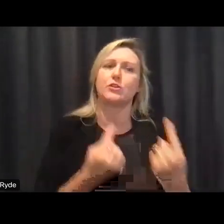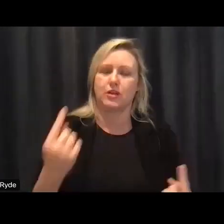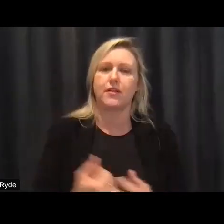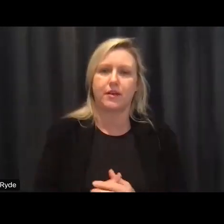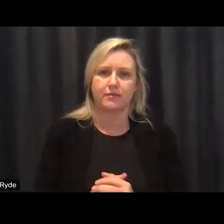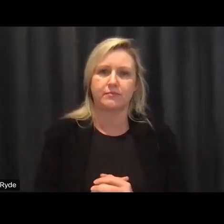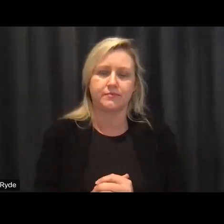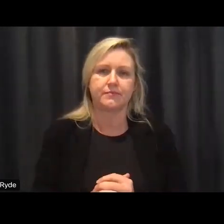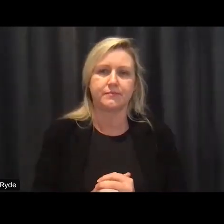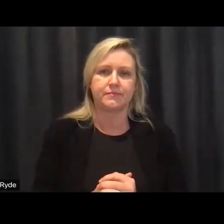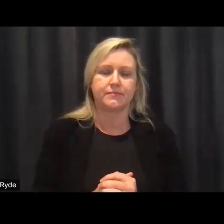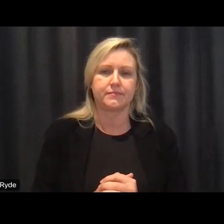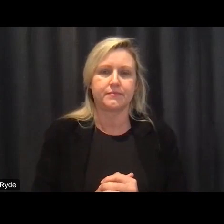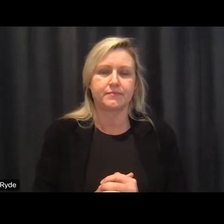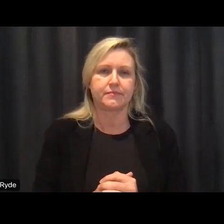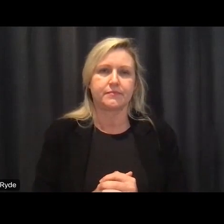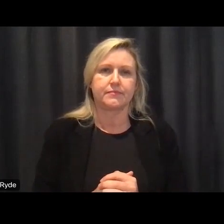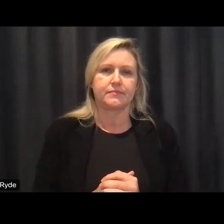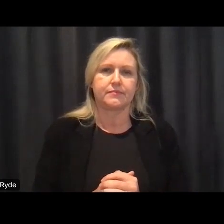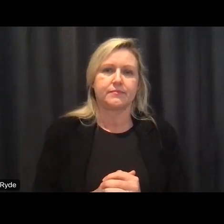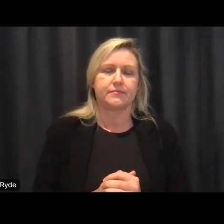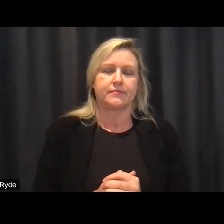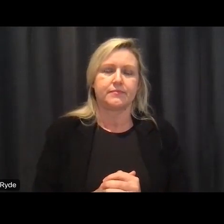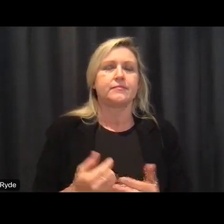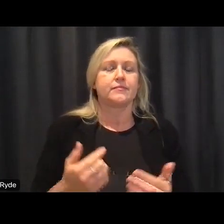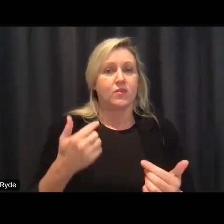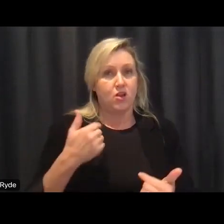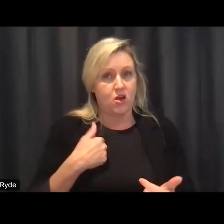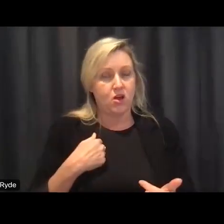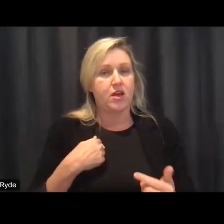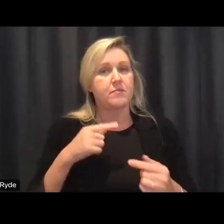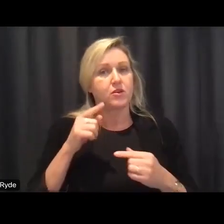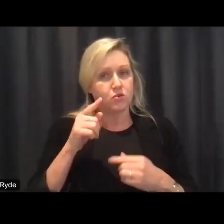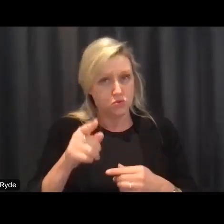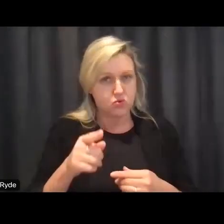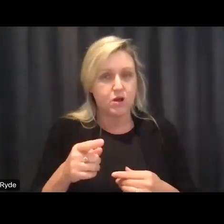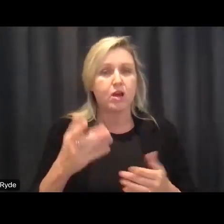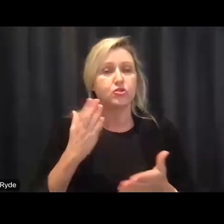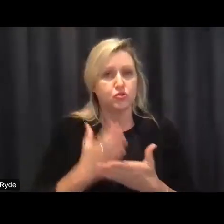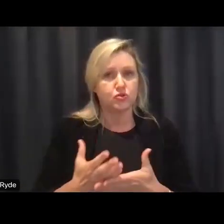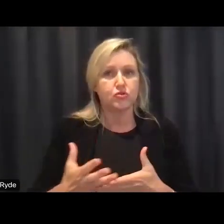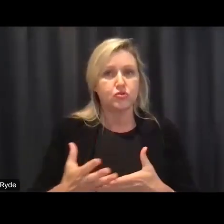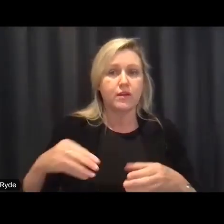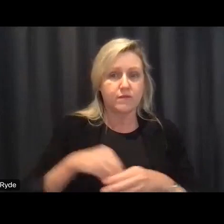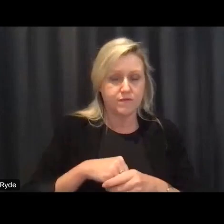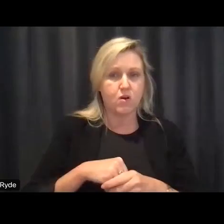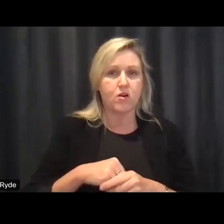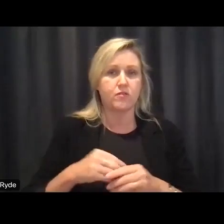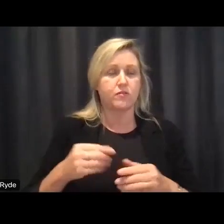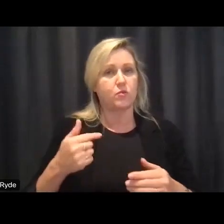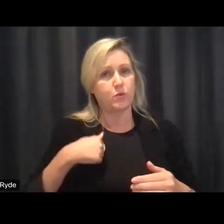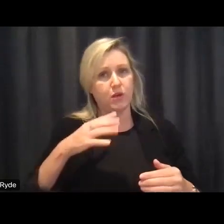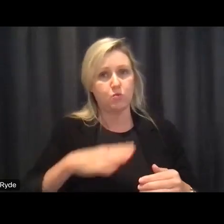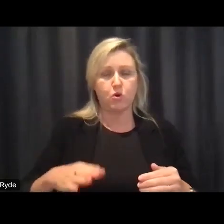am you are participant carer family member trade union member working for an organization